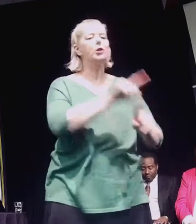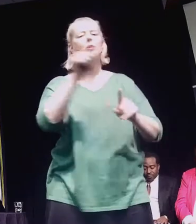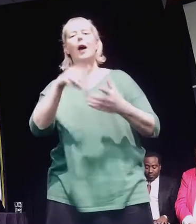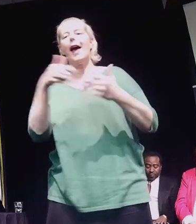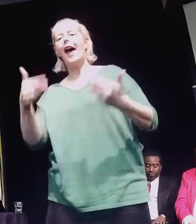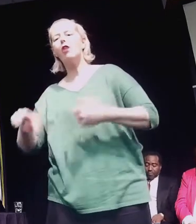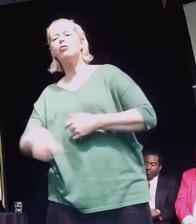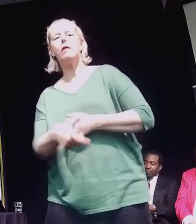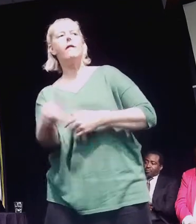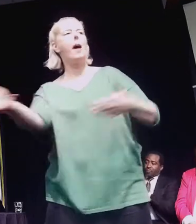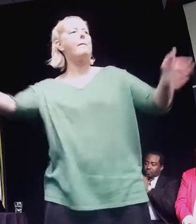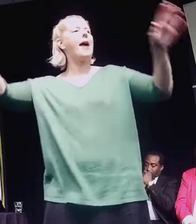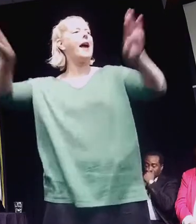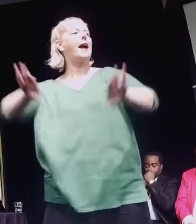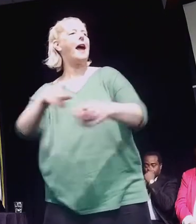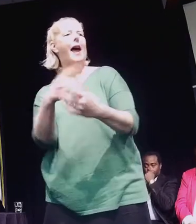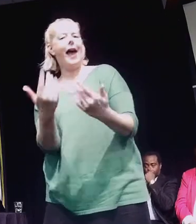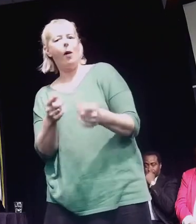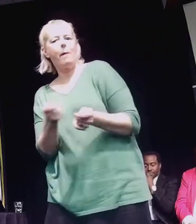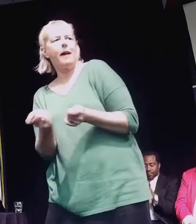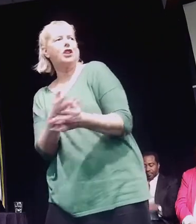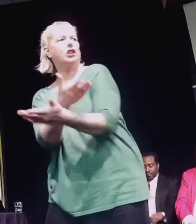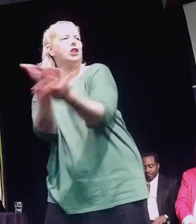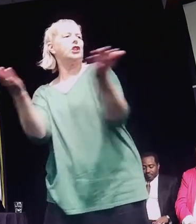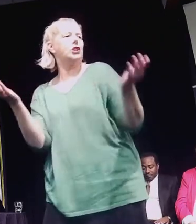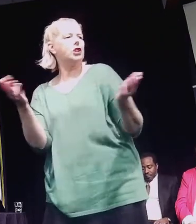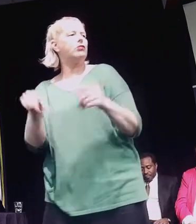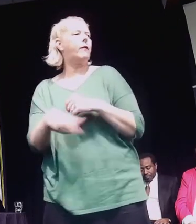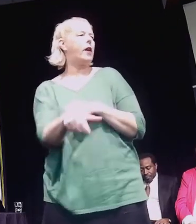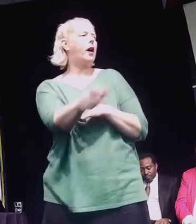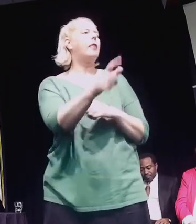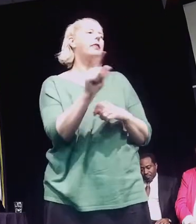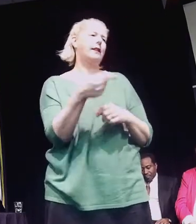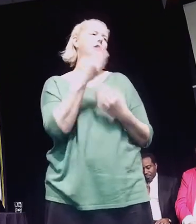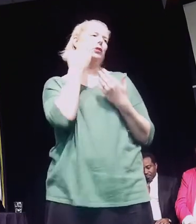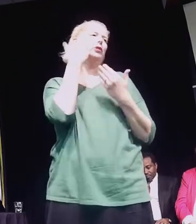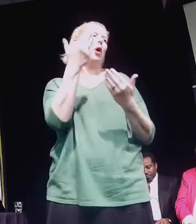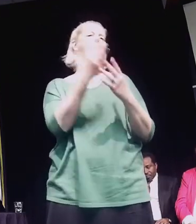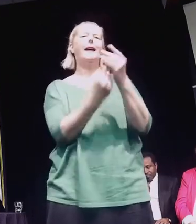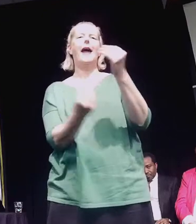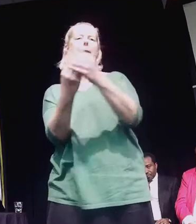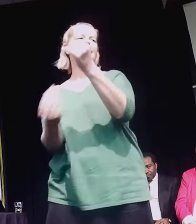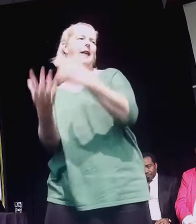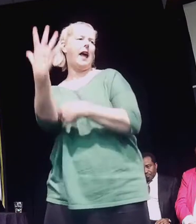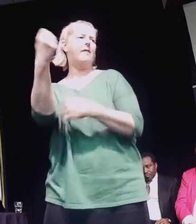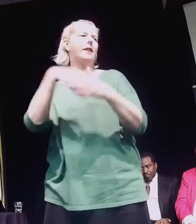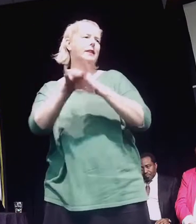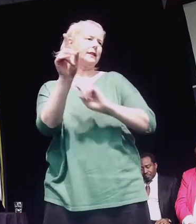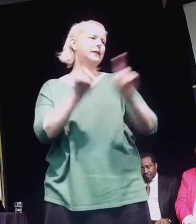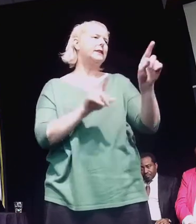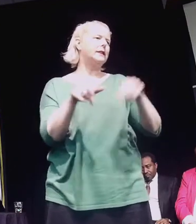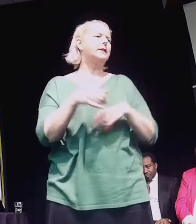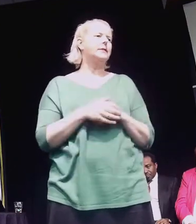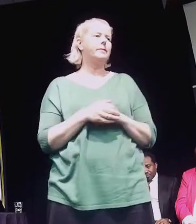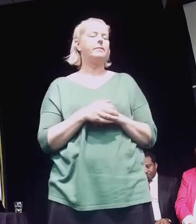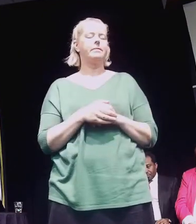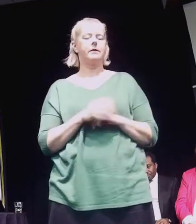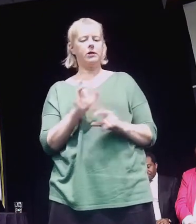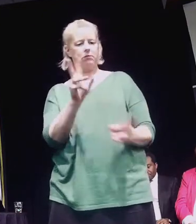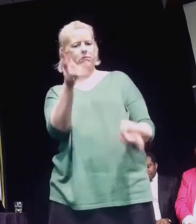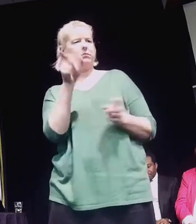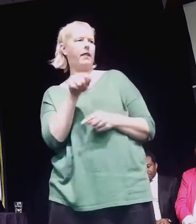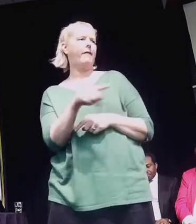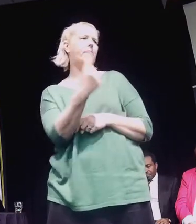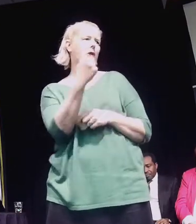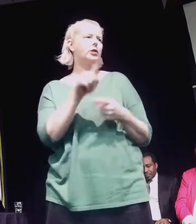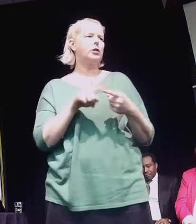up exactly what is missing and what other gaps are in this city. So, of course, in order to actually make these things